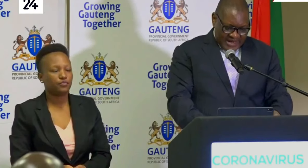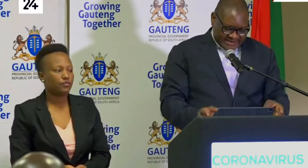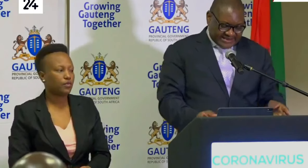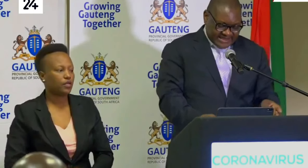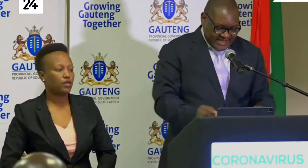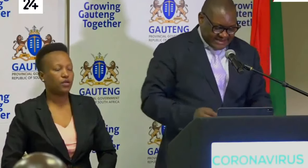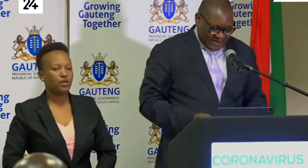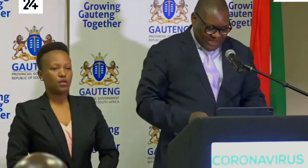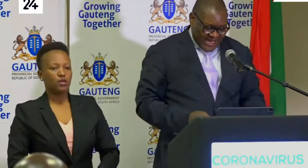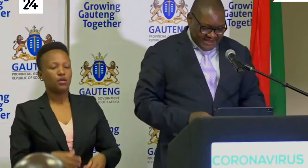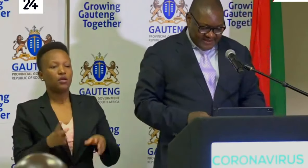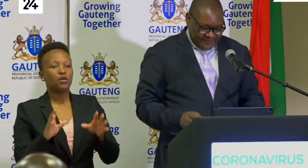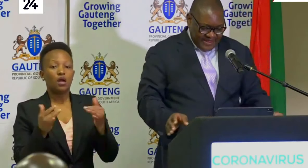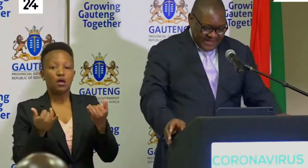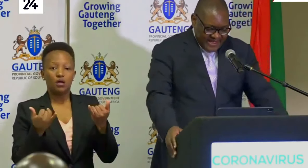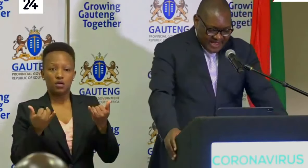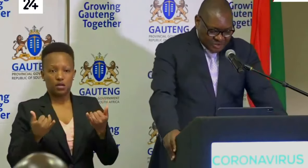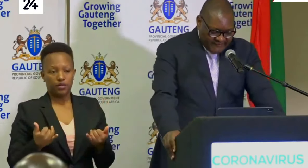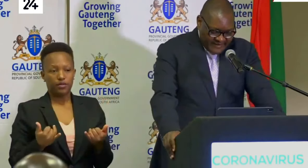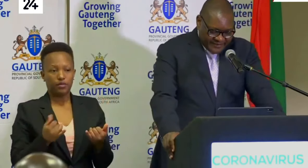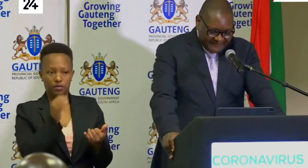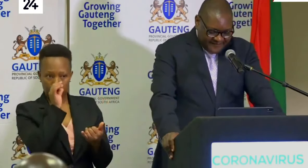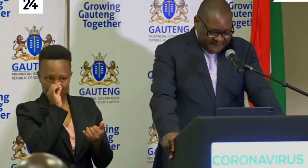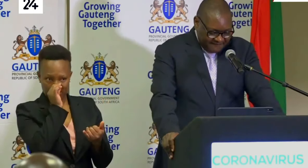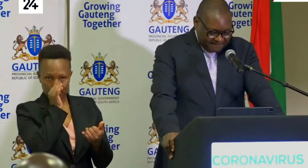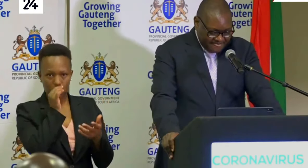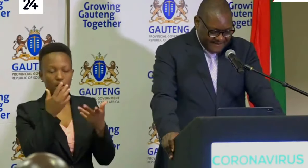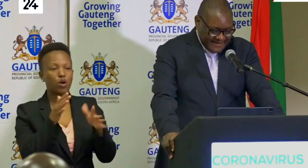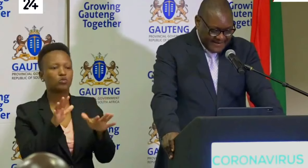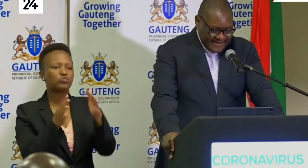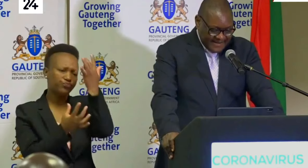At this stage, I would like to give a briefing